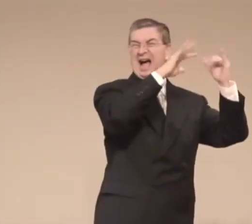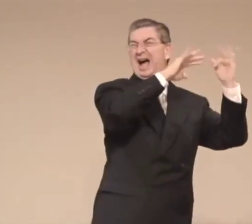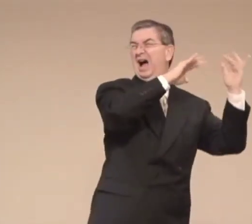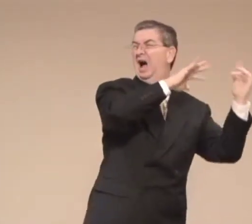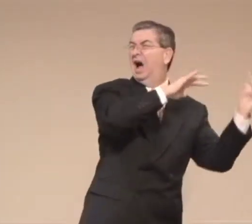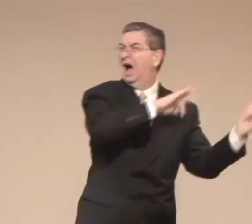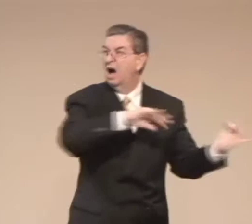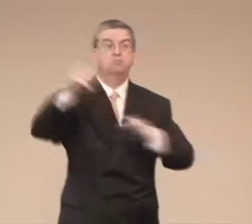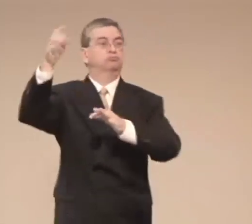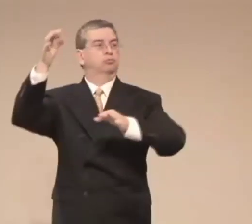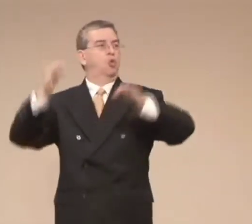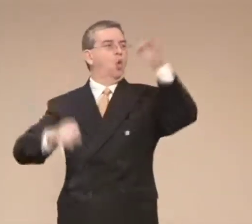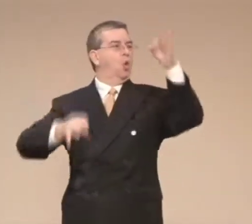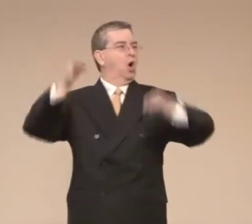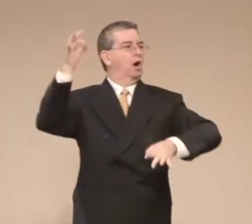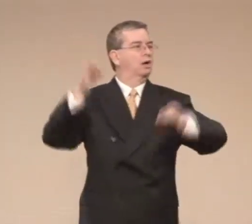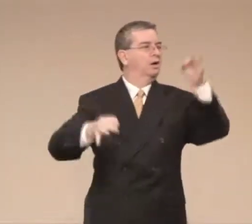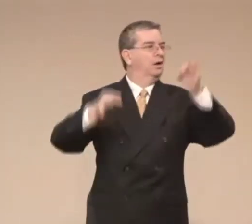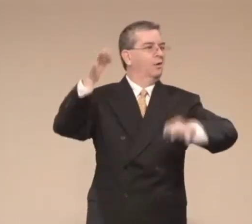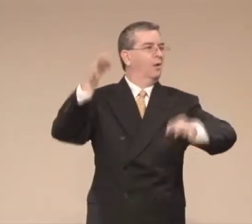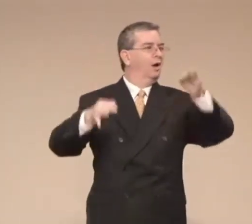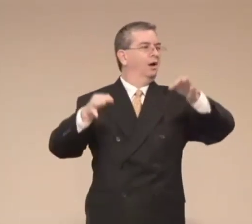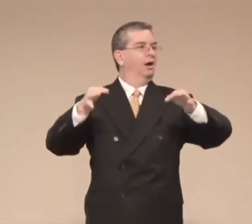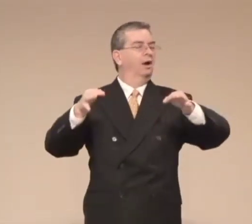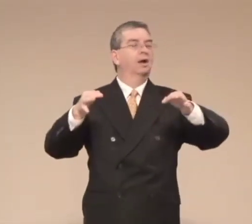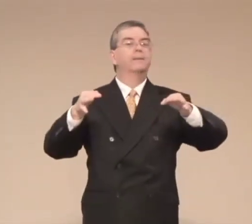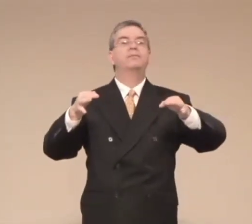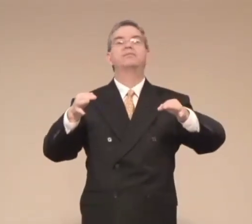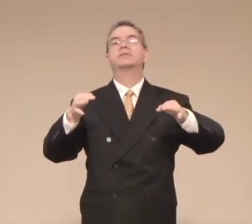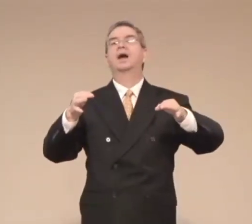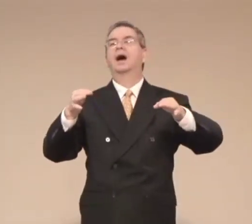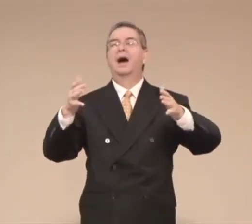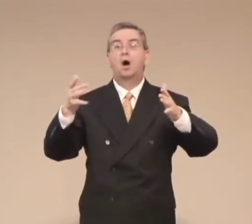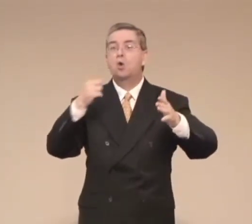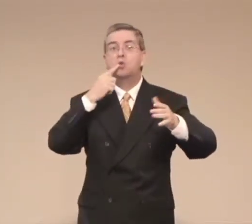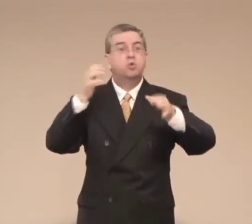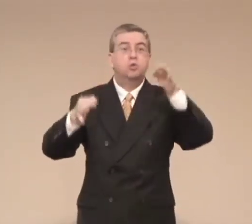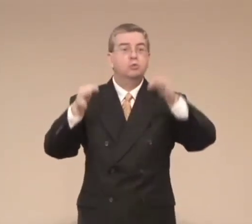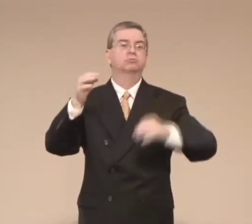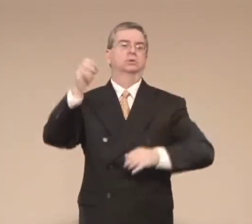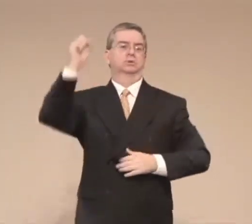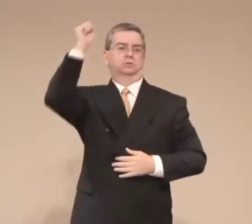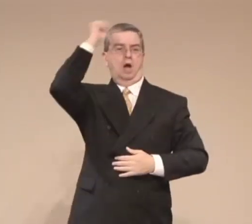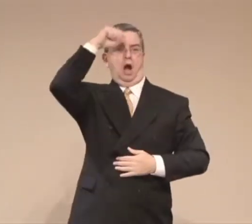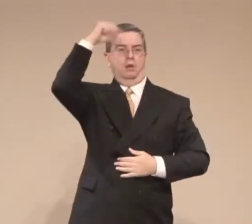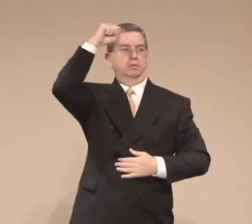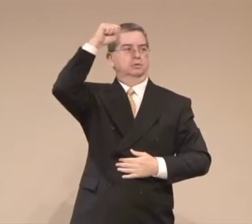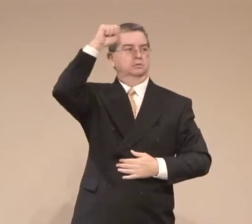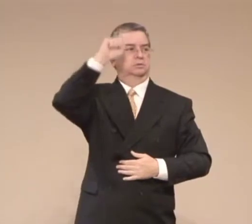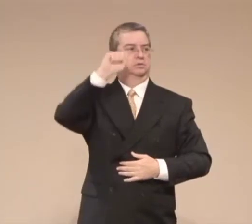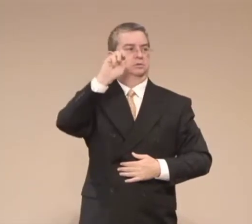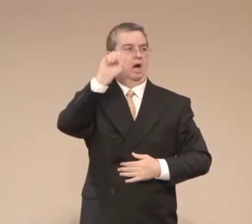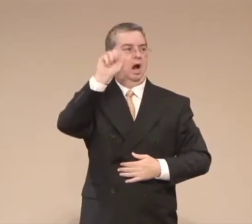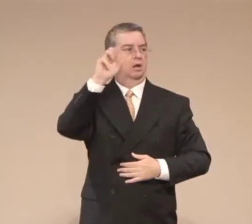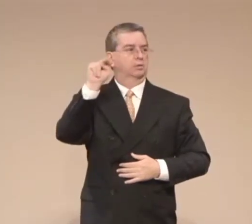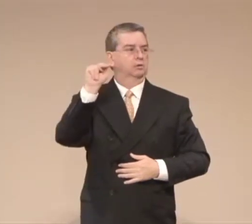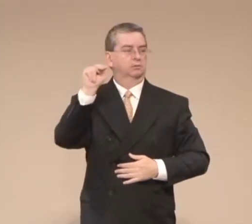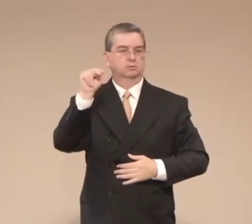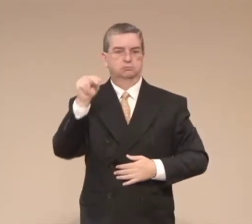So that God made this big dispute and went before the court system, and Solomon was